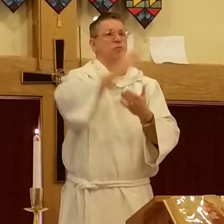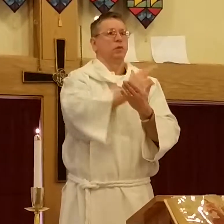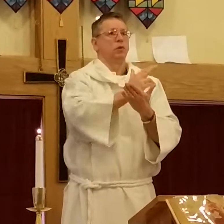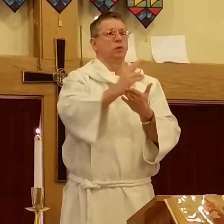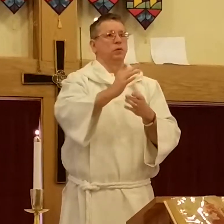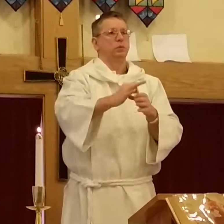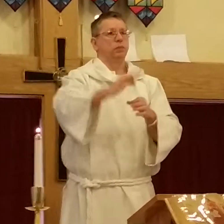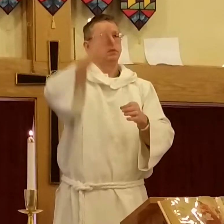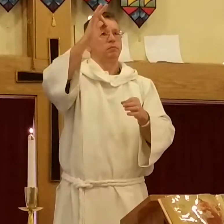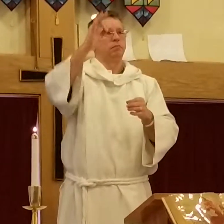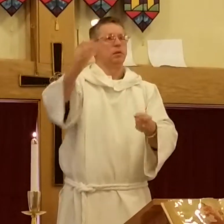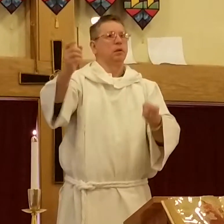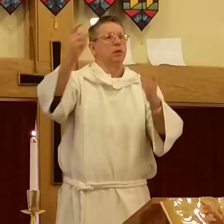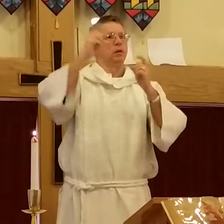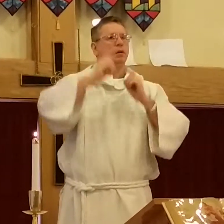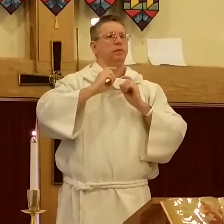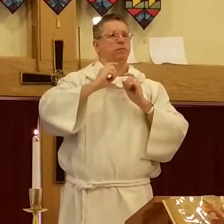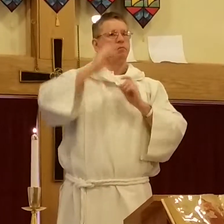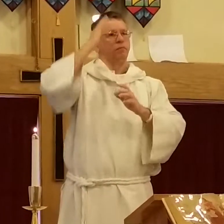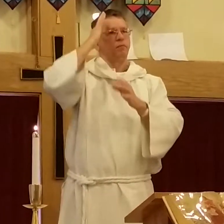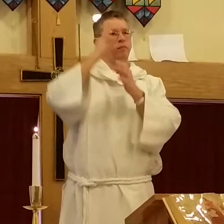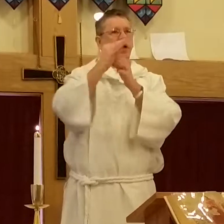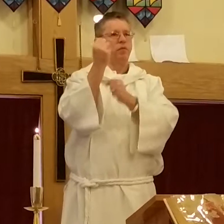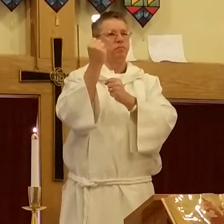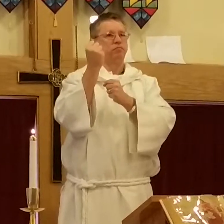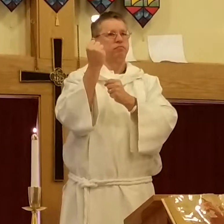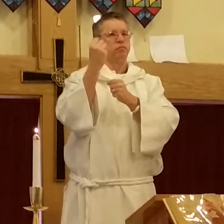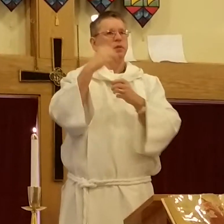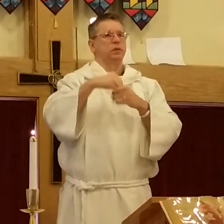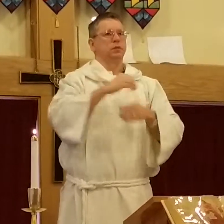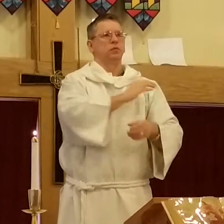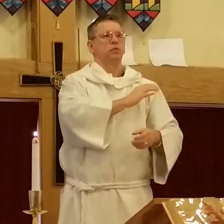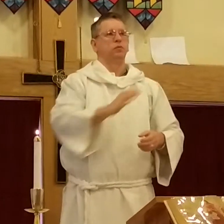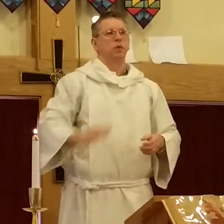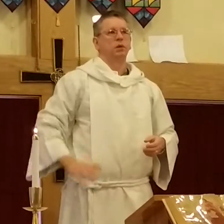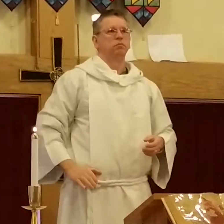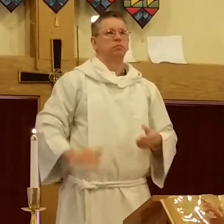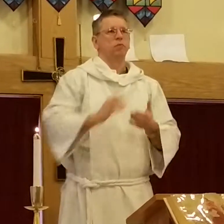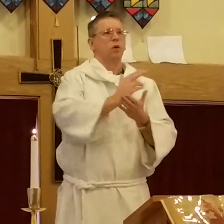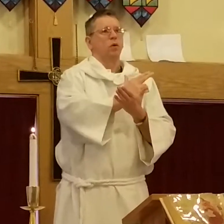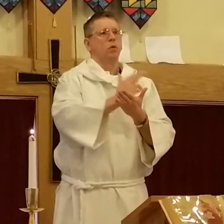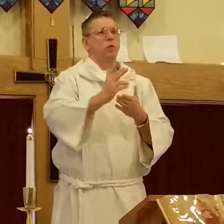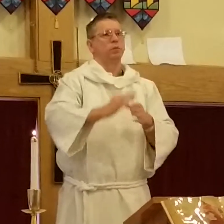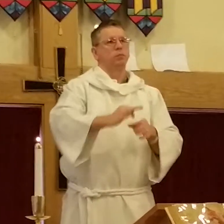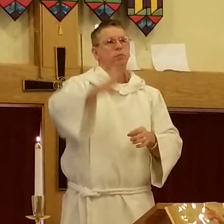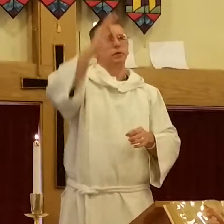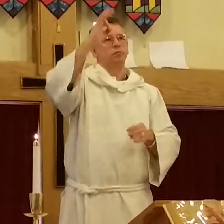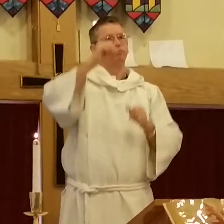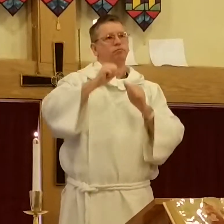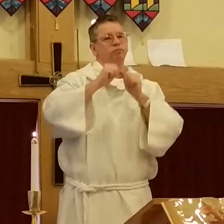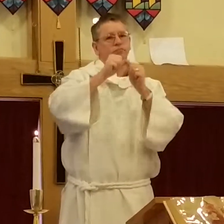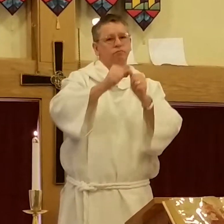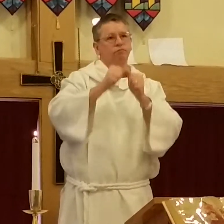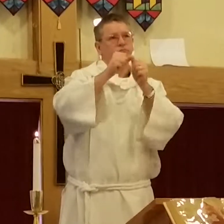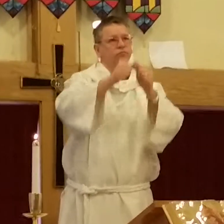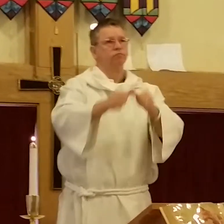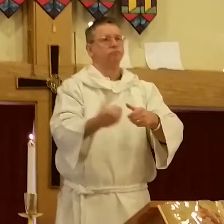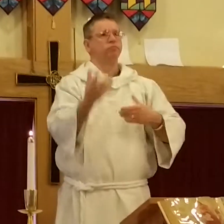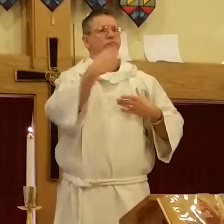The Holy Spirit gives faith in Christ. The Holy Spirit continues in